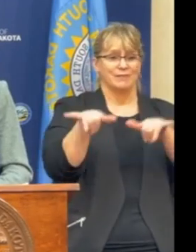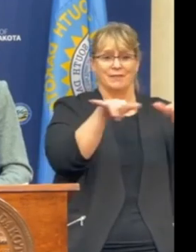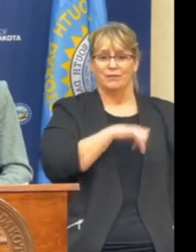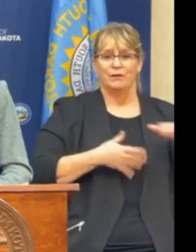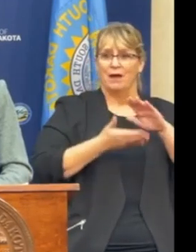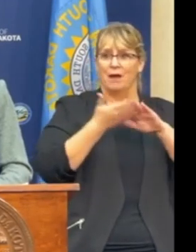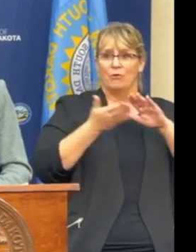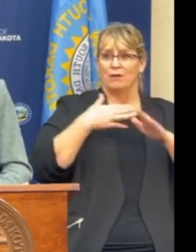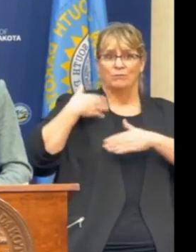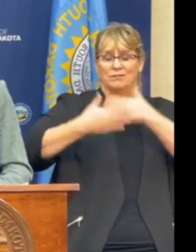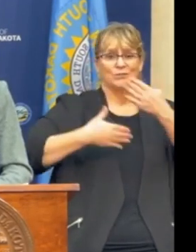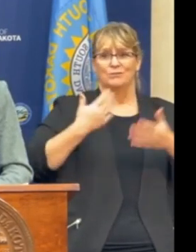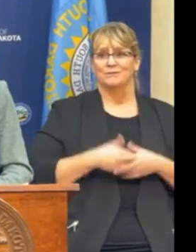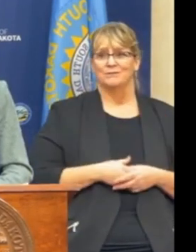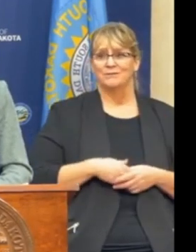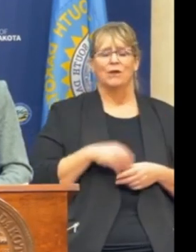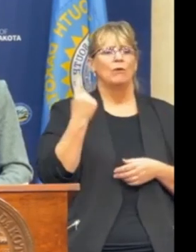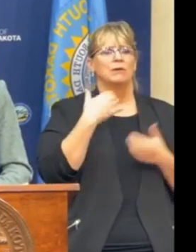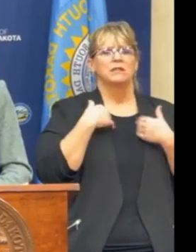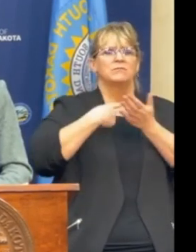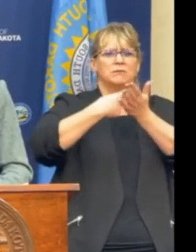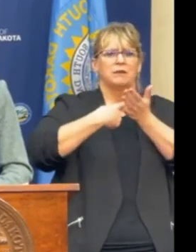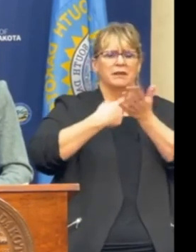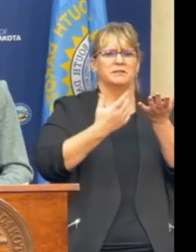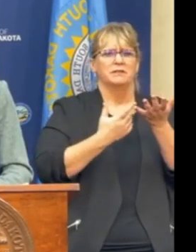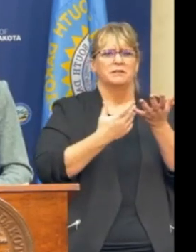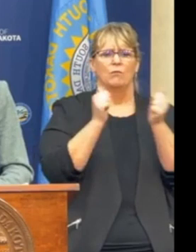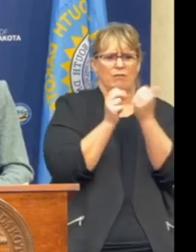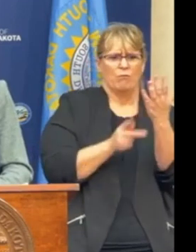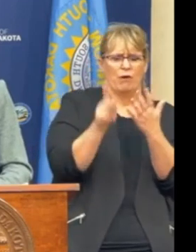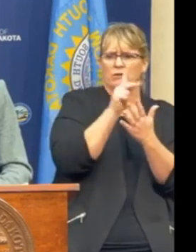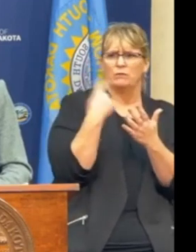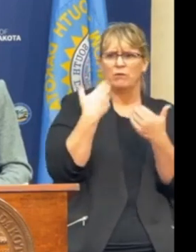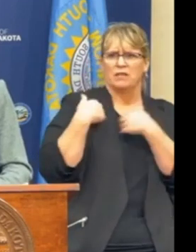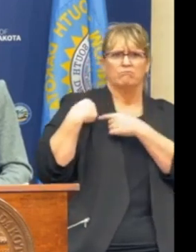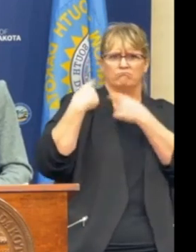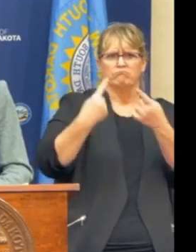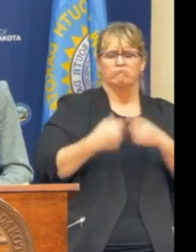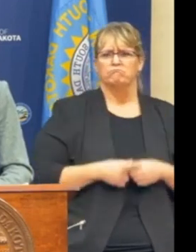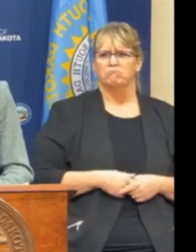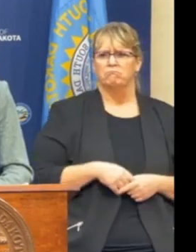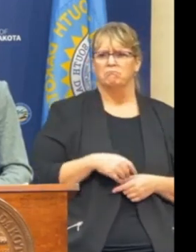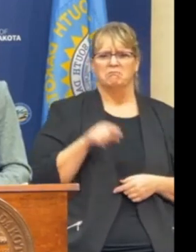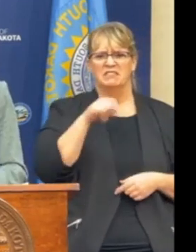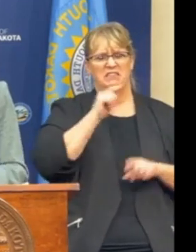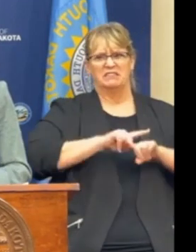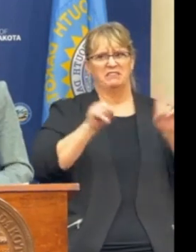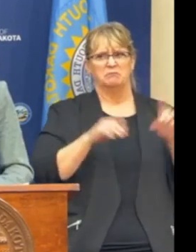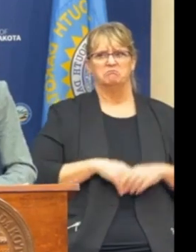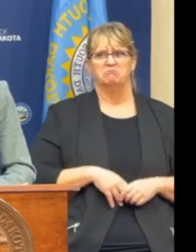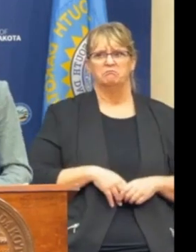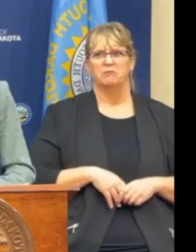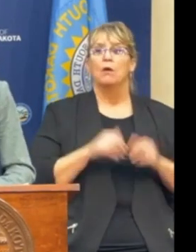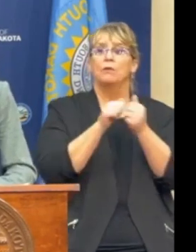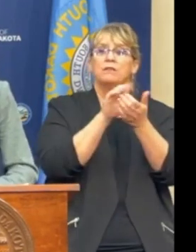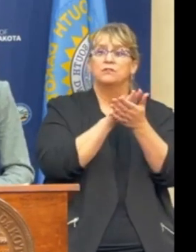procedures. So we always have debate and discussion over priorities. I would see this as no different. As to the prayer in